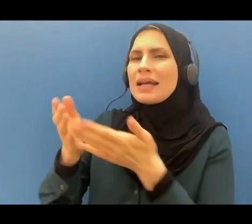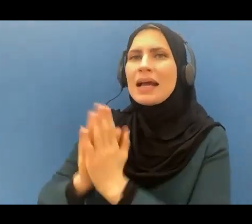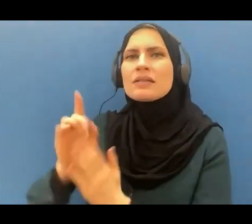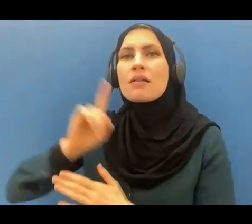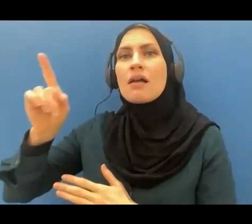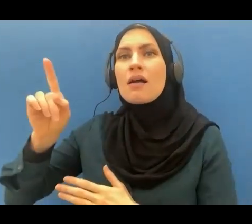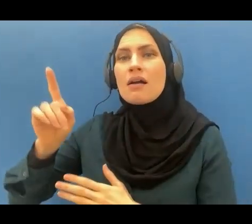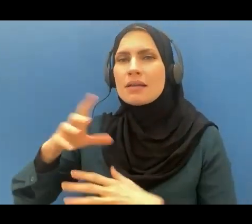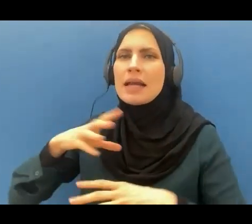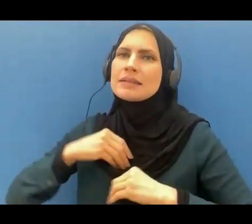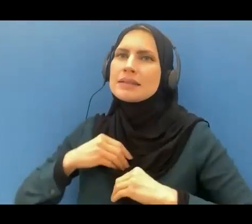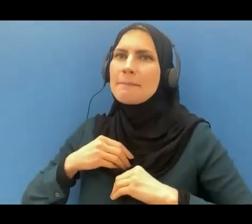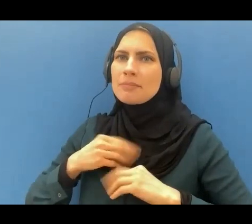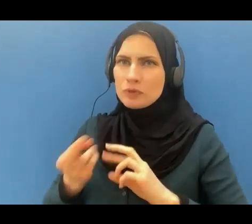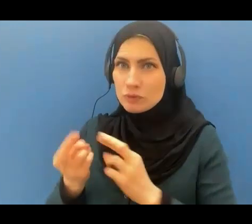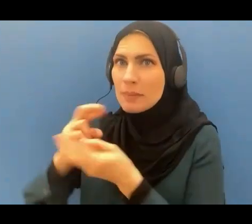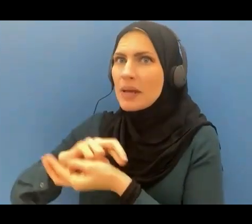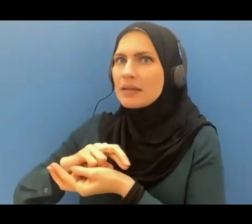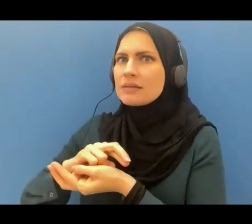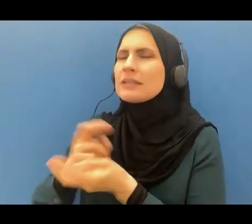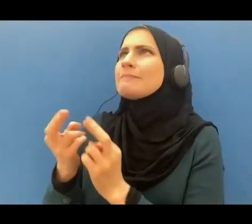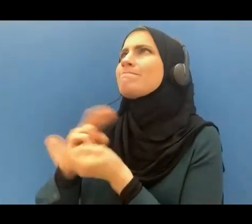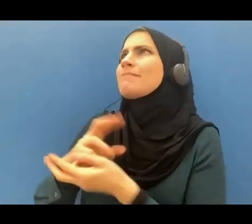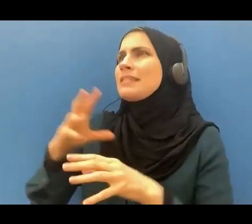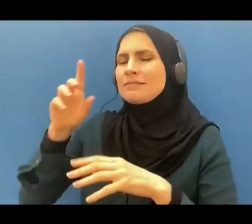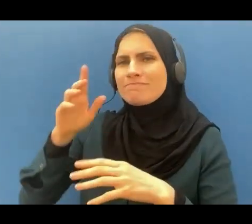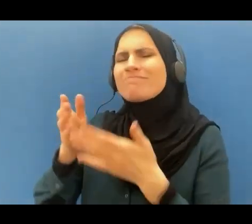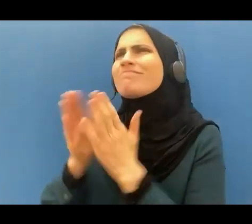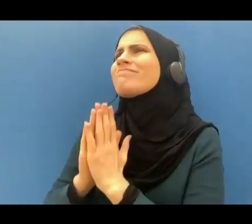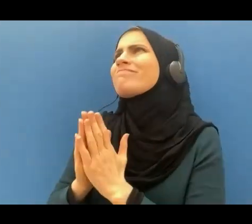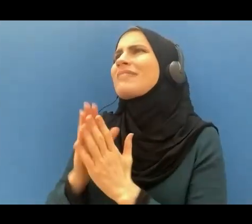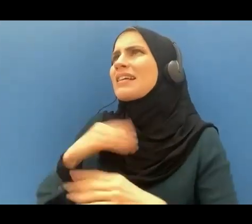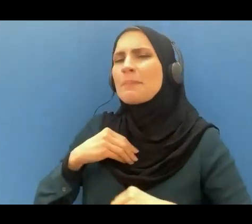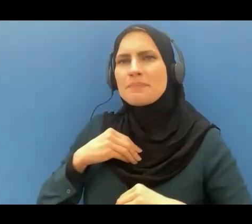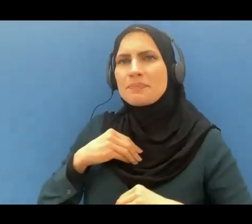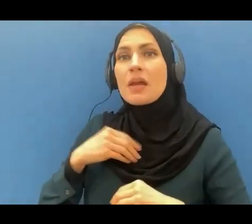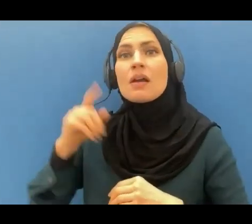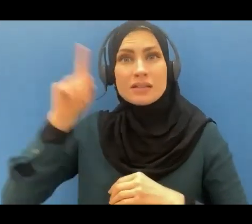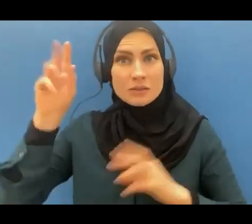And Allah is ready to receive our repentance at all times.